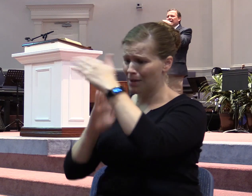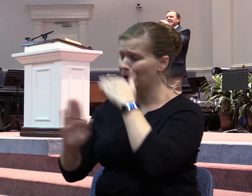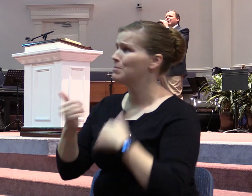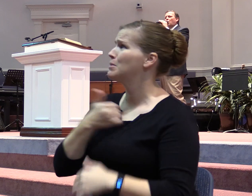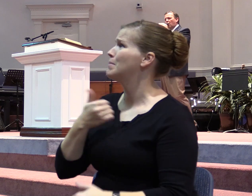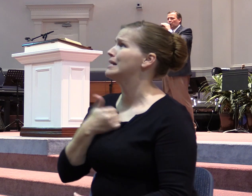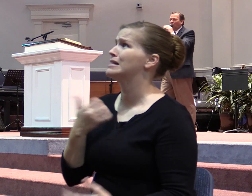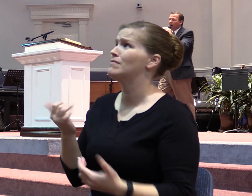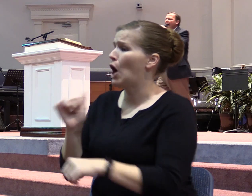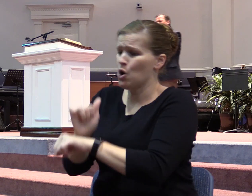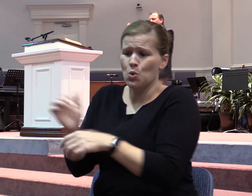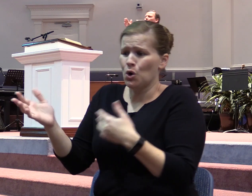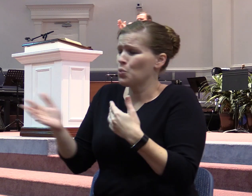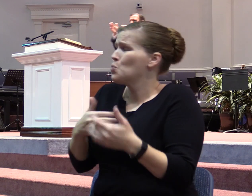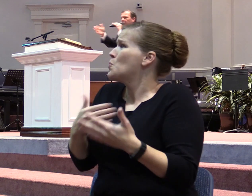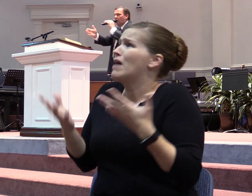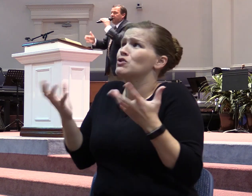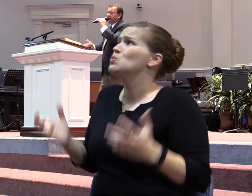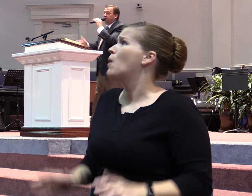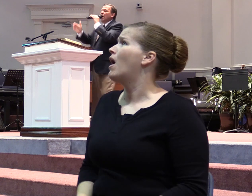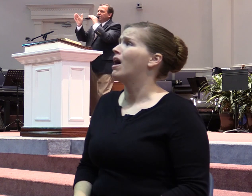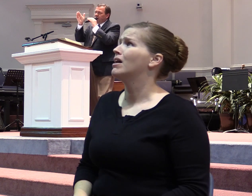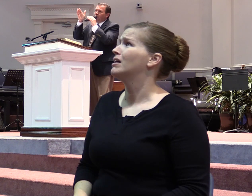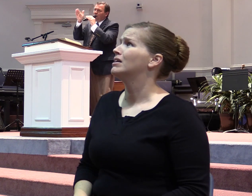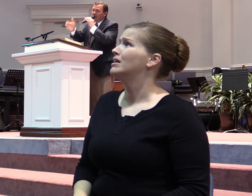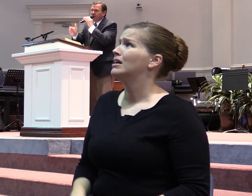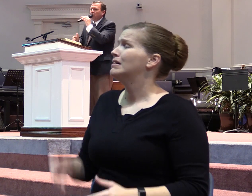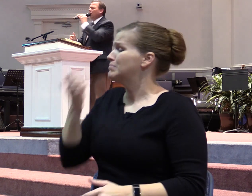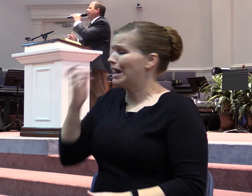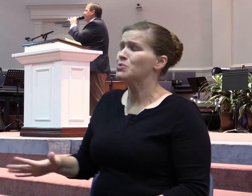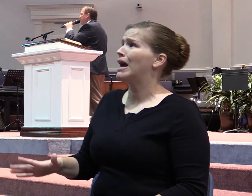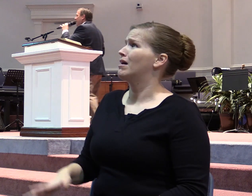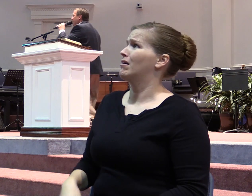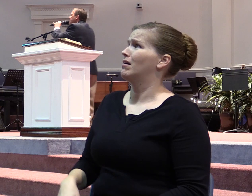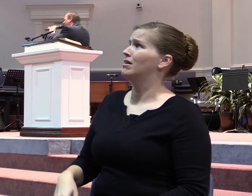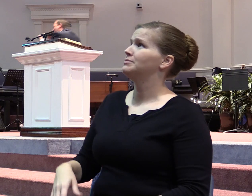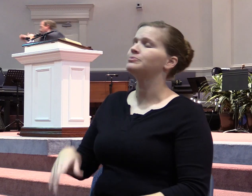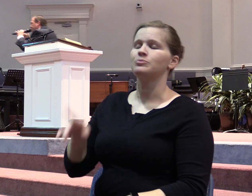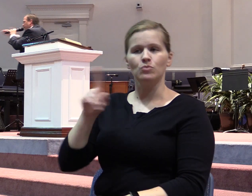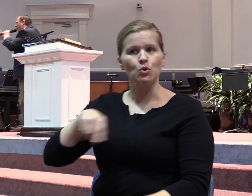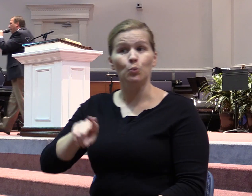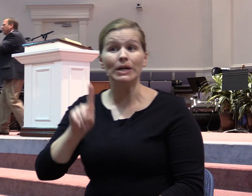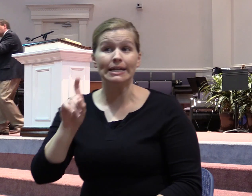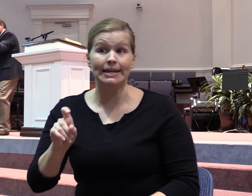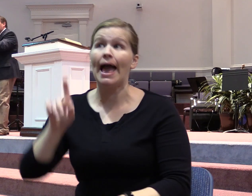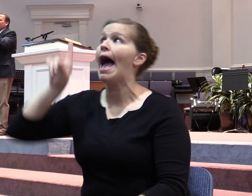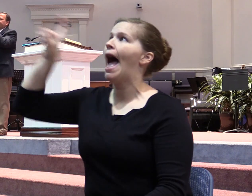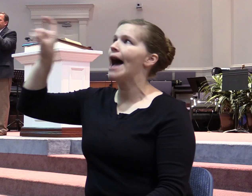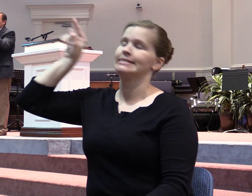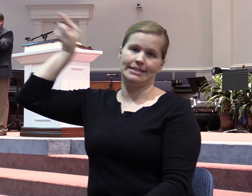place I don't want to work. I'll do whatever you want me to do until you're able to do it. We need to get back to asking God to say, I need you,